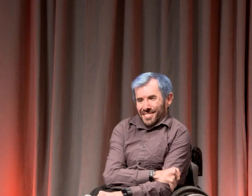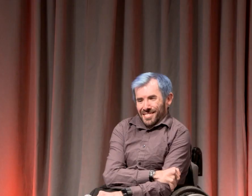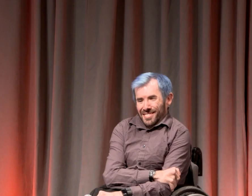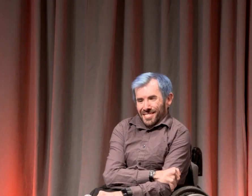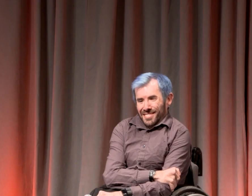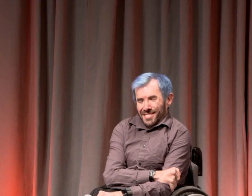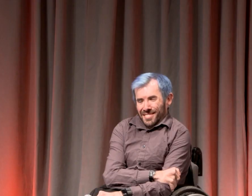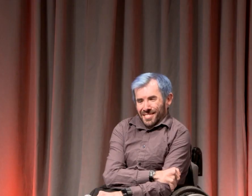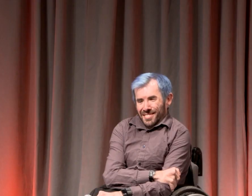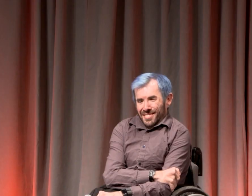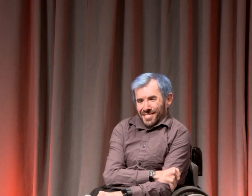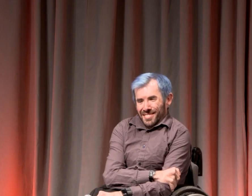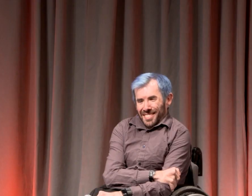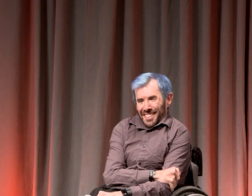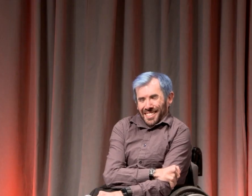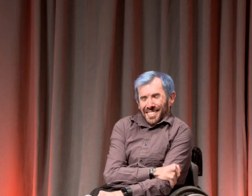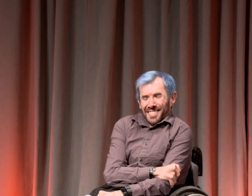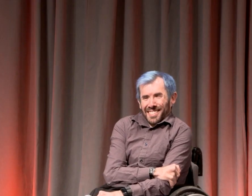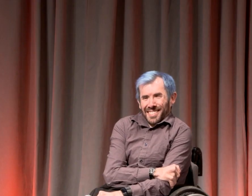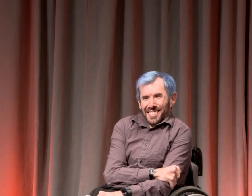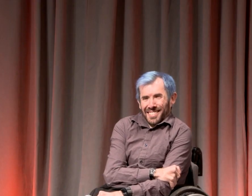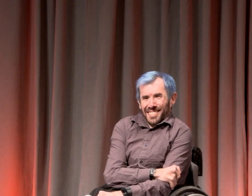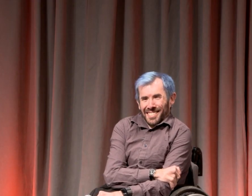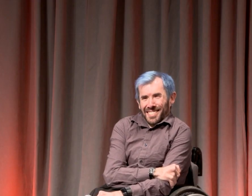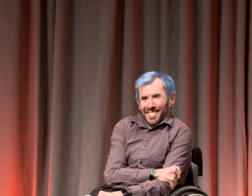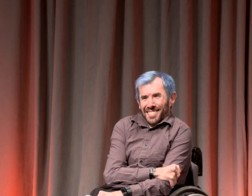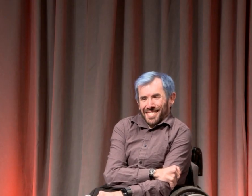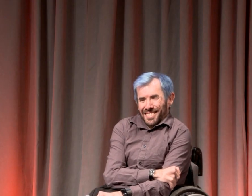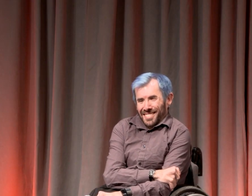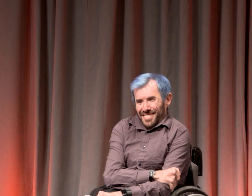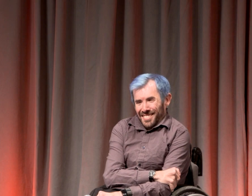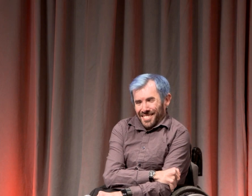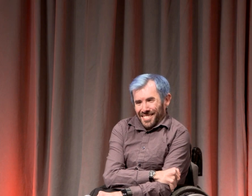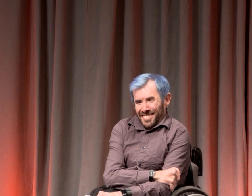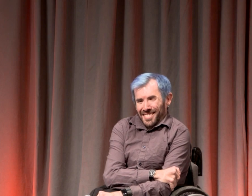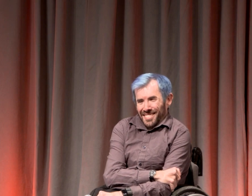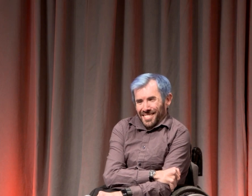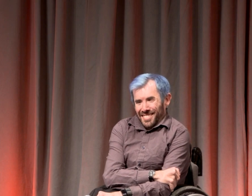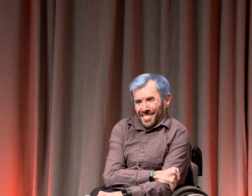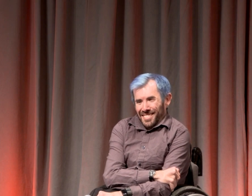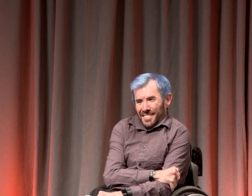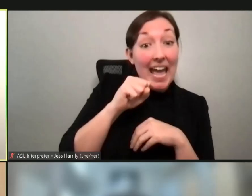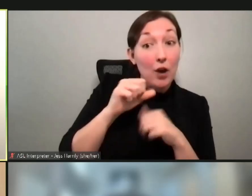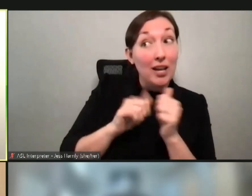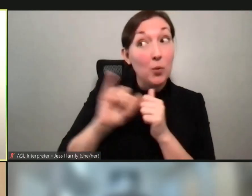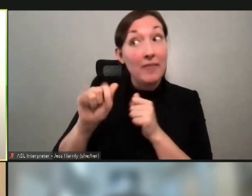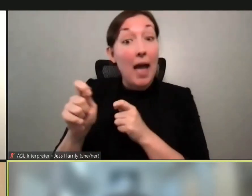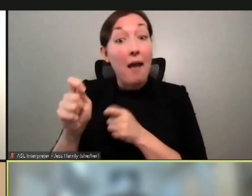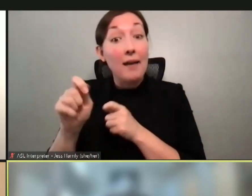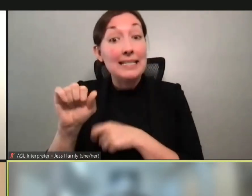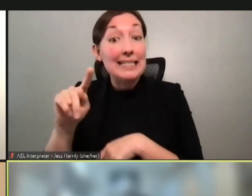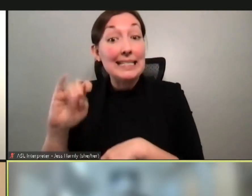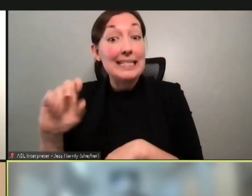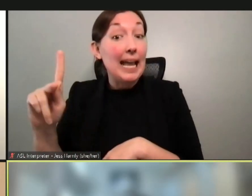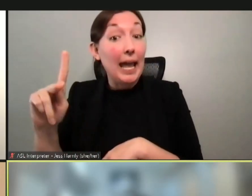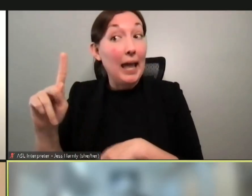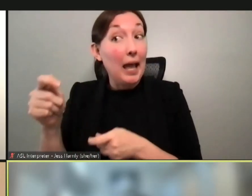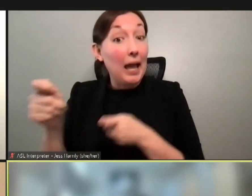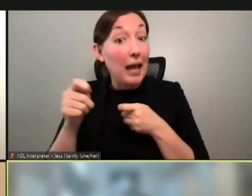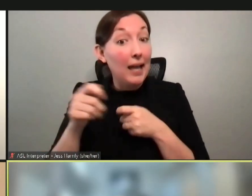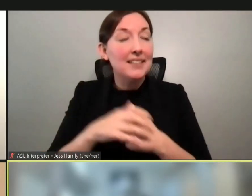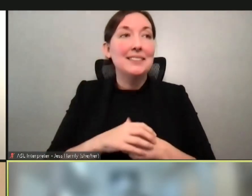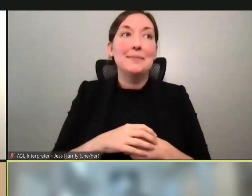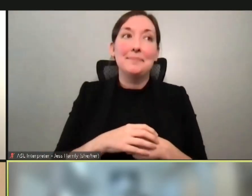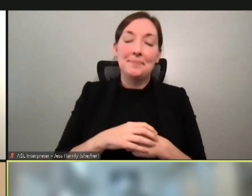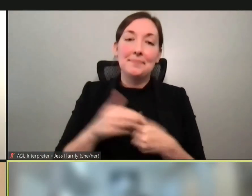John, do you have a carrot to go with that stick? John's got carrots. Well, see, as, as a lawyer, I, I, uh, can't really